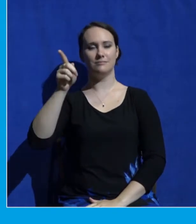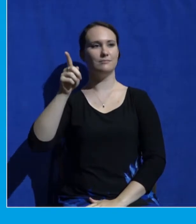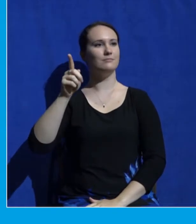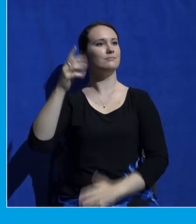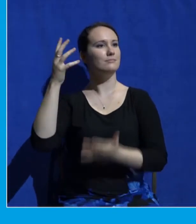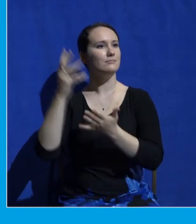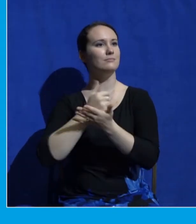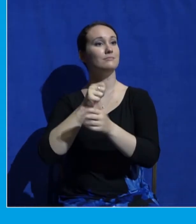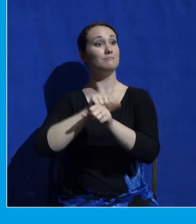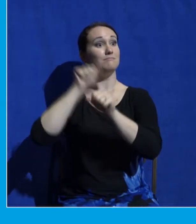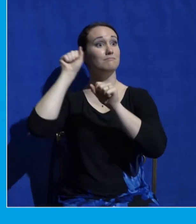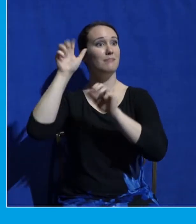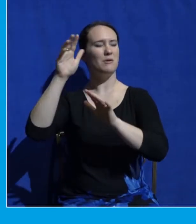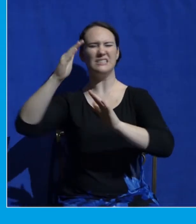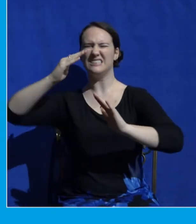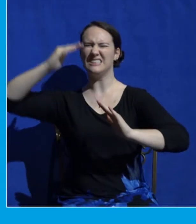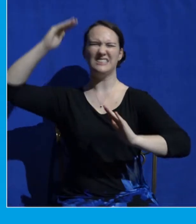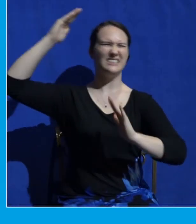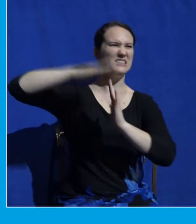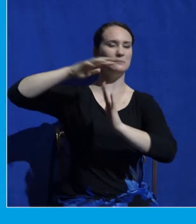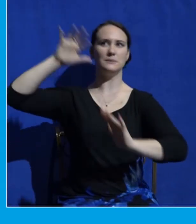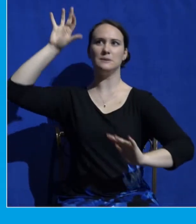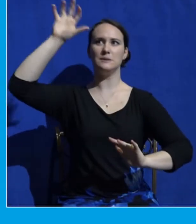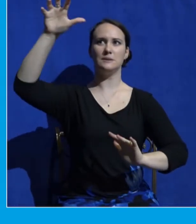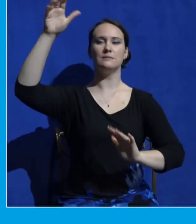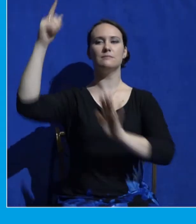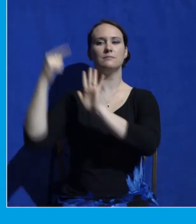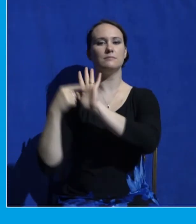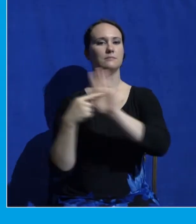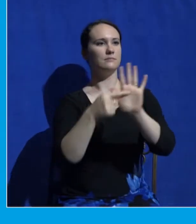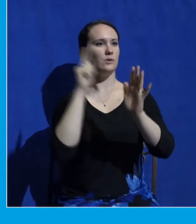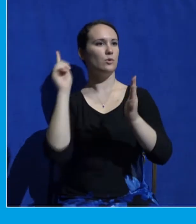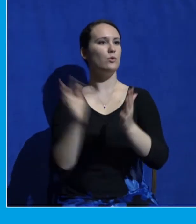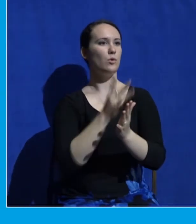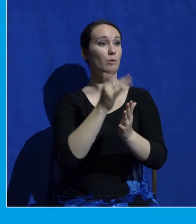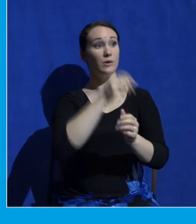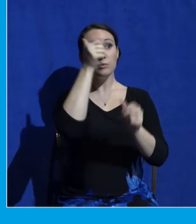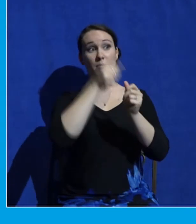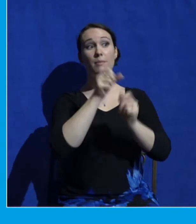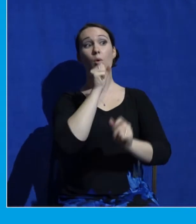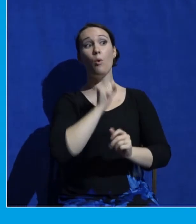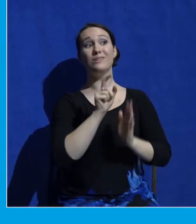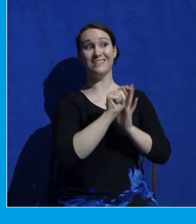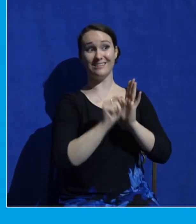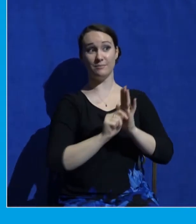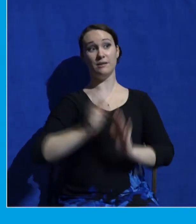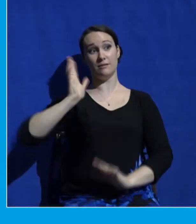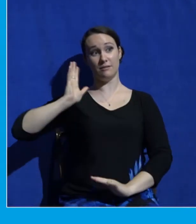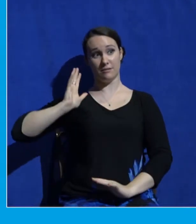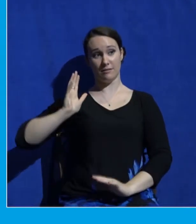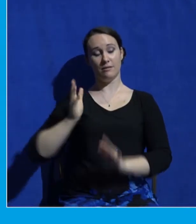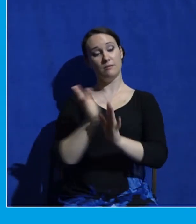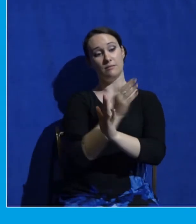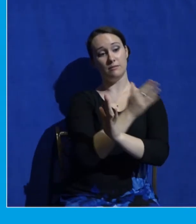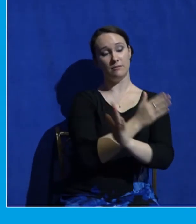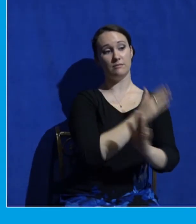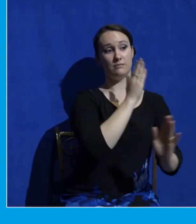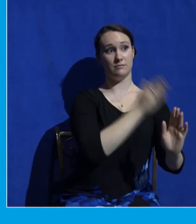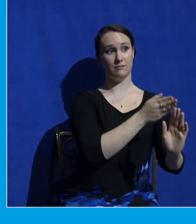mountains. Just think, if you've read the Old Testament of Bible, different scenes that happened on mountains. Maybe